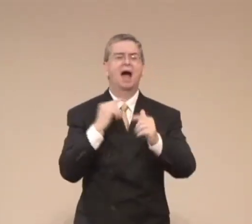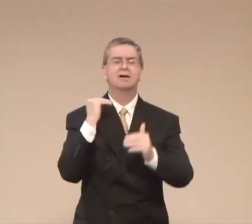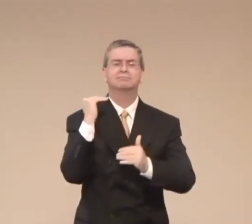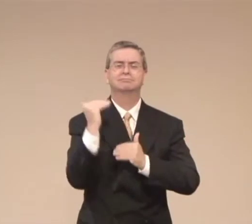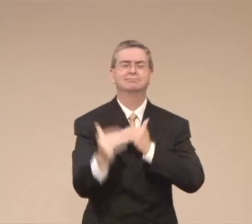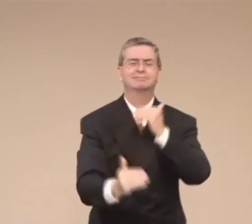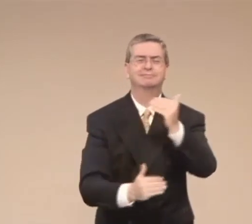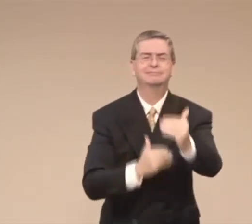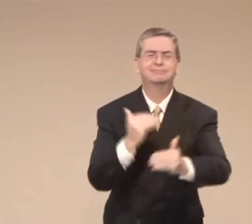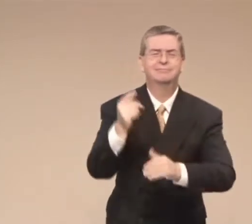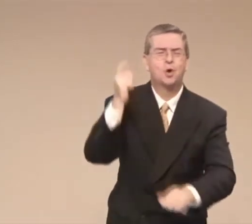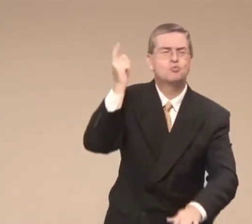God.